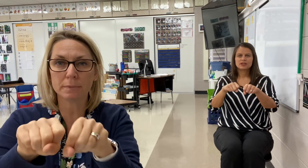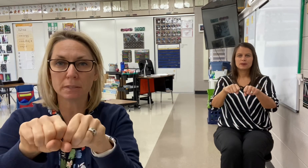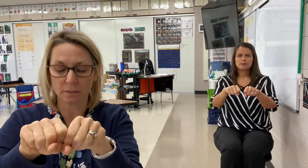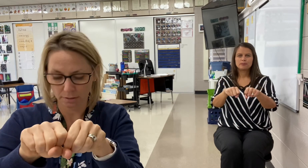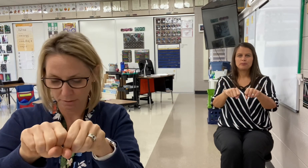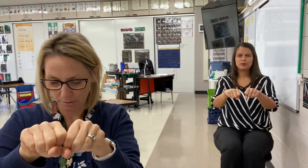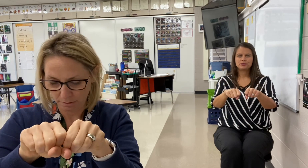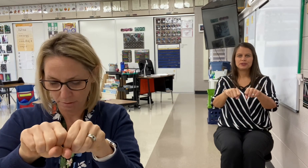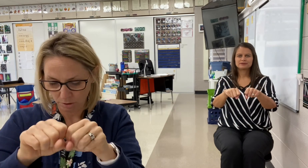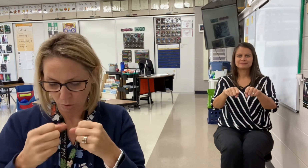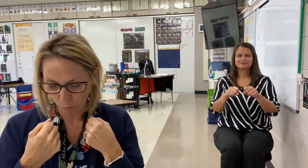no.